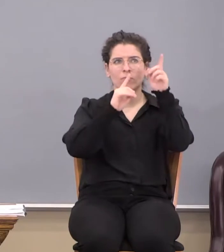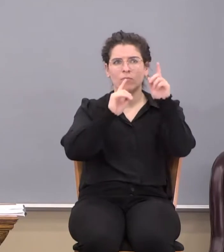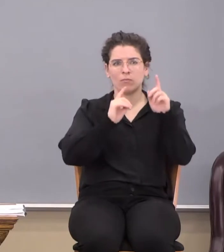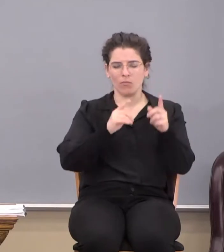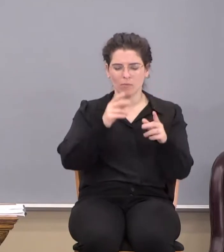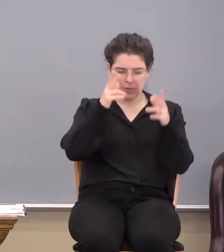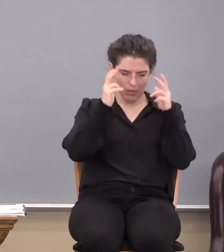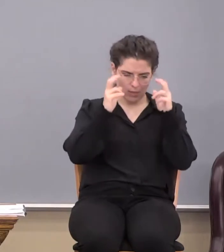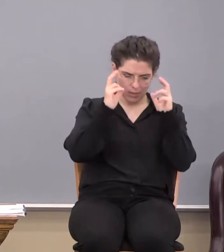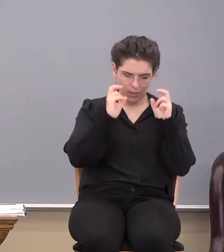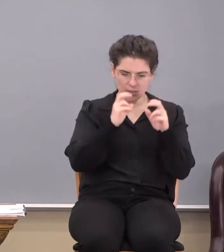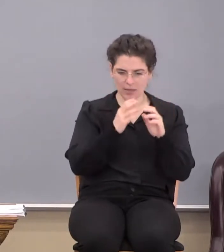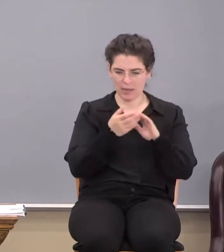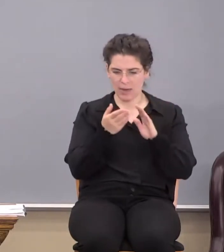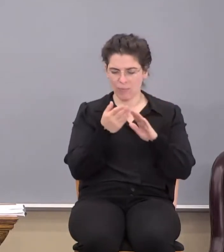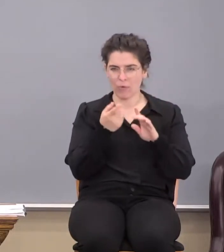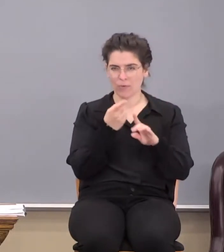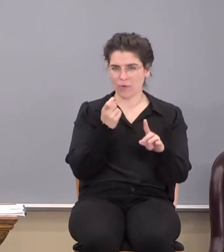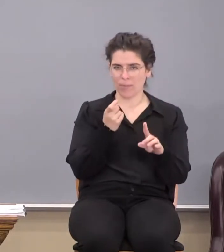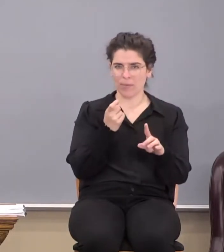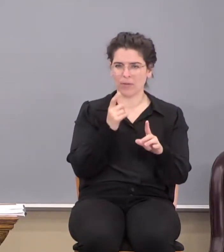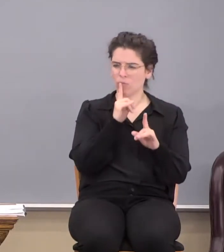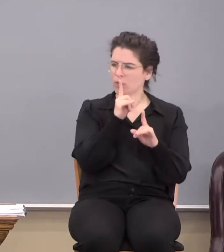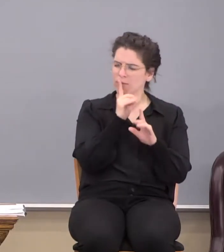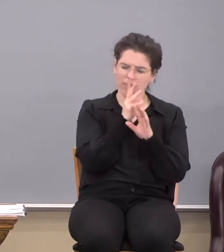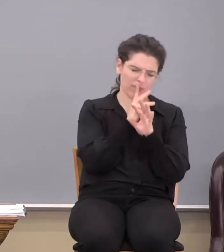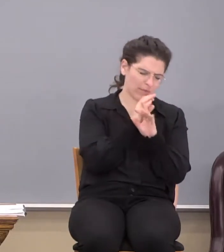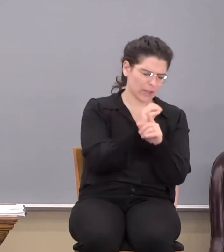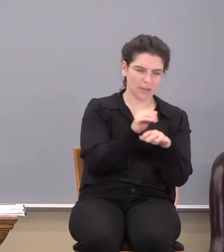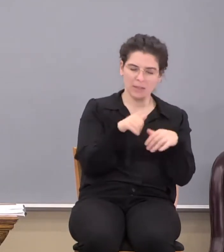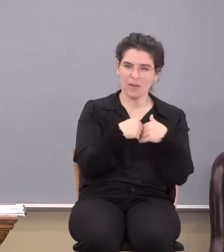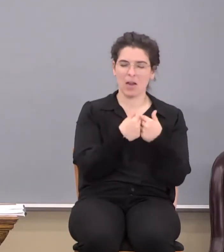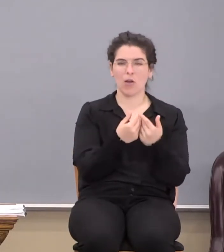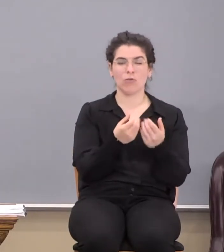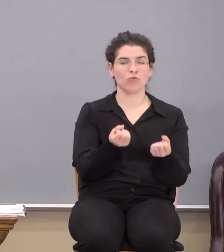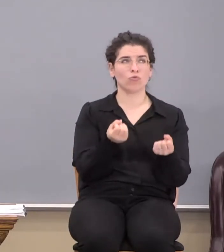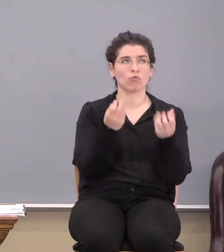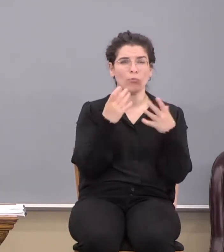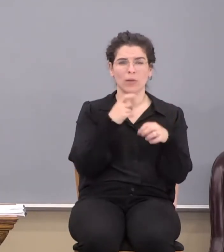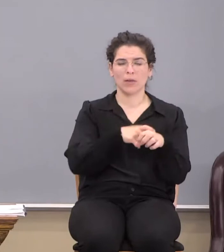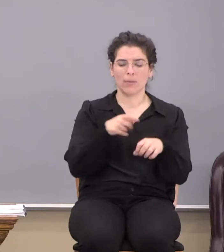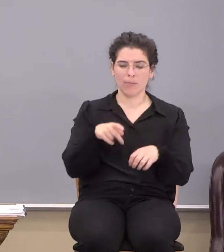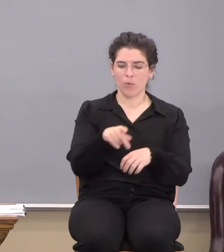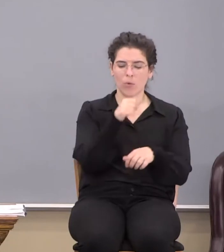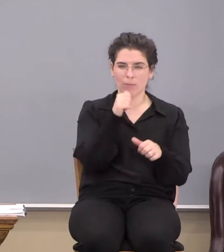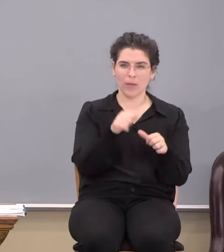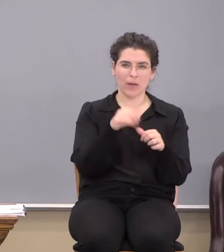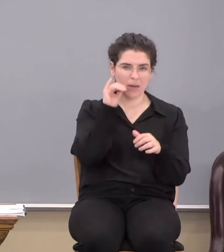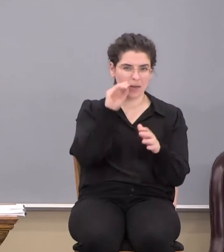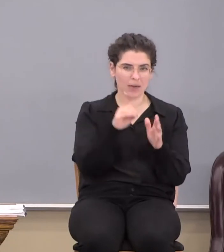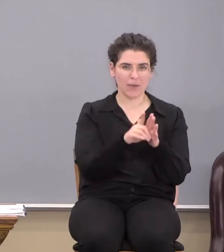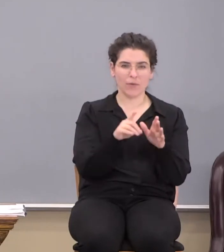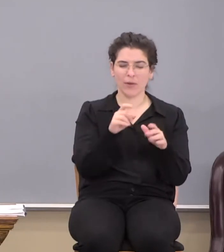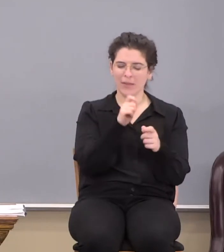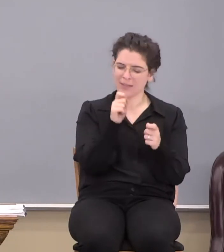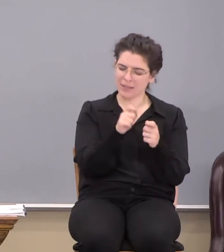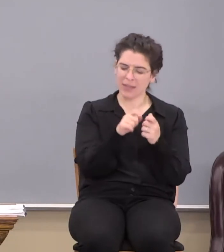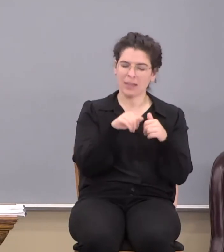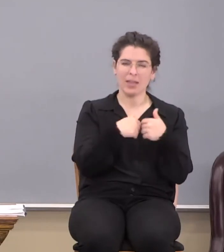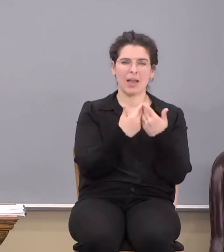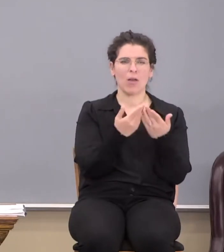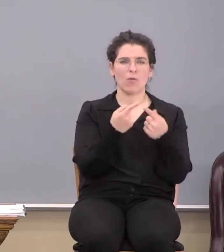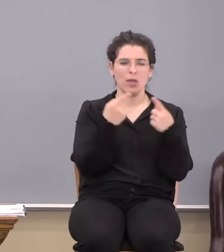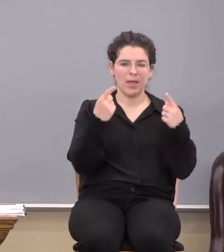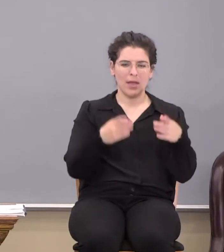his cohorts operate from. It's fascinating how he does that in that verse. So many times in Paul's epistles he identifies, he tells us really exactly how the adversary